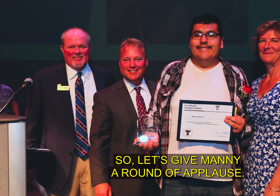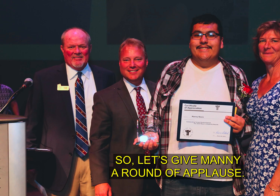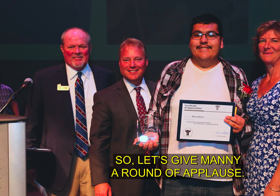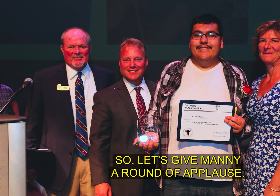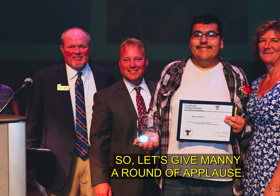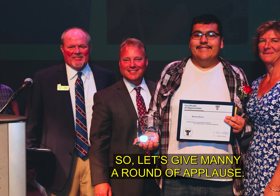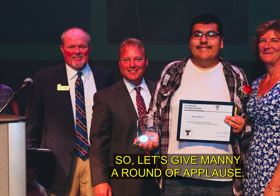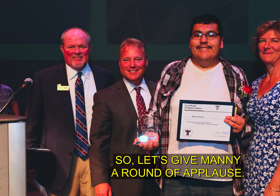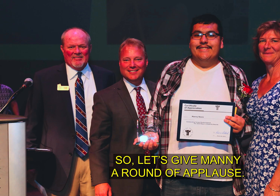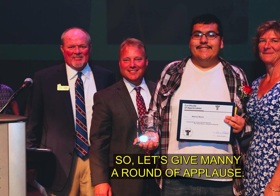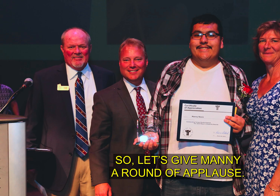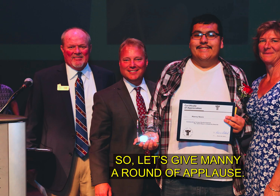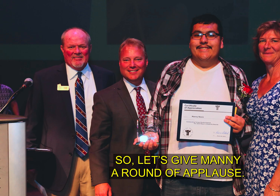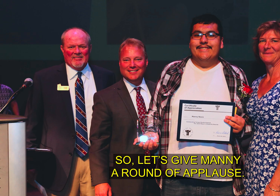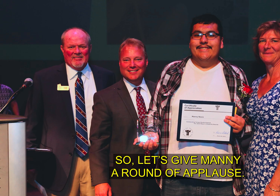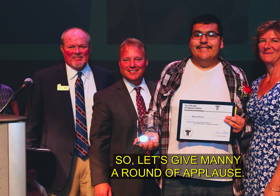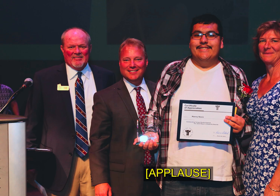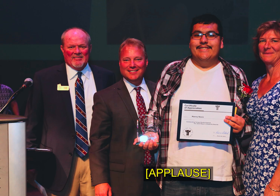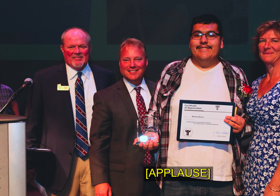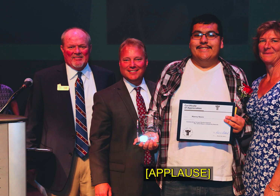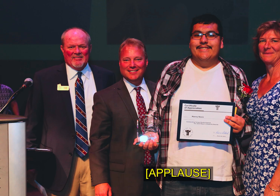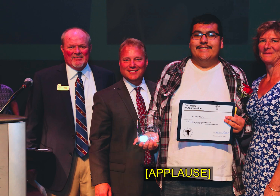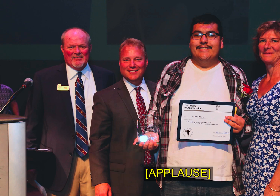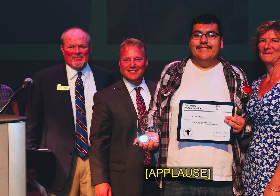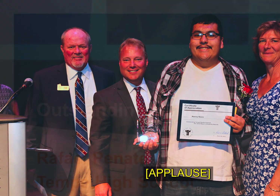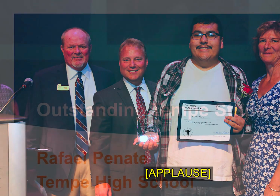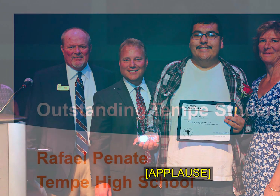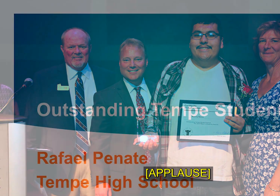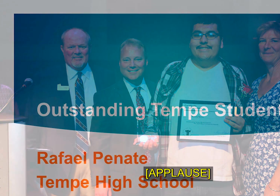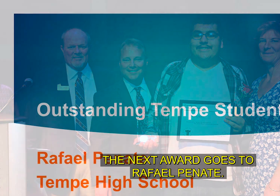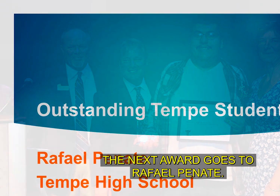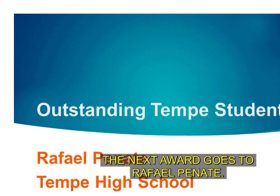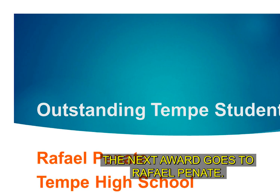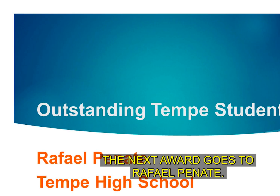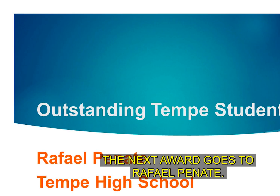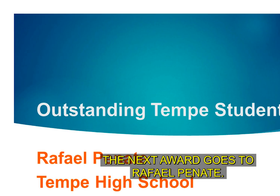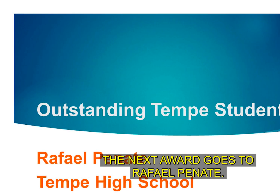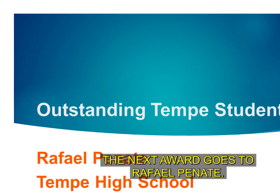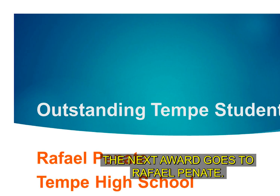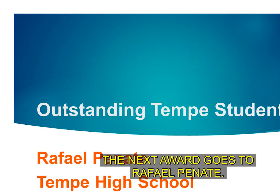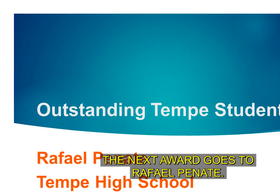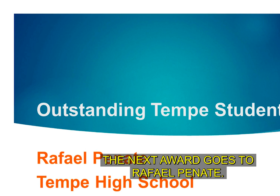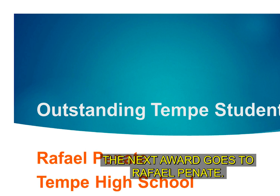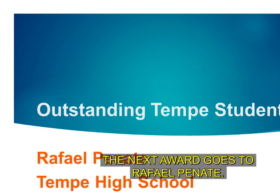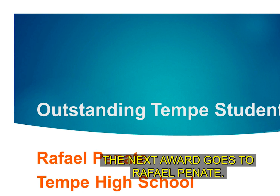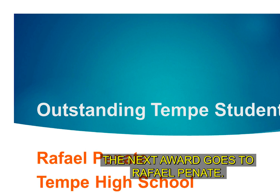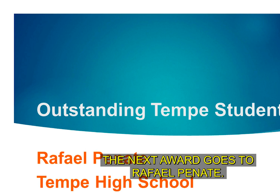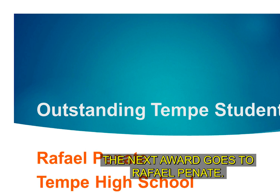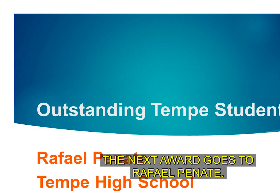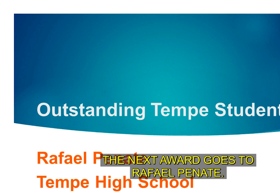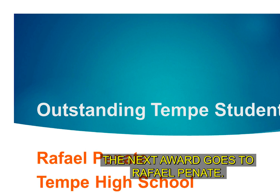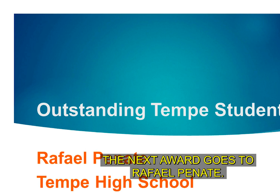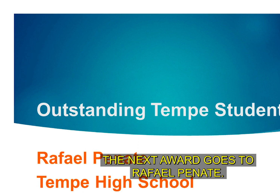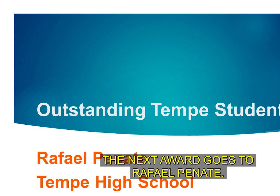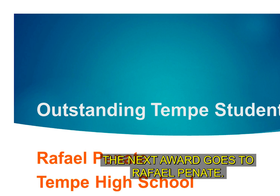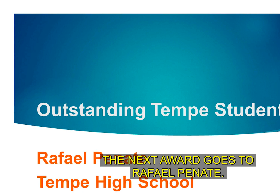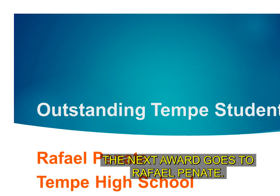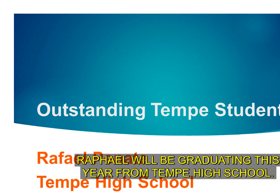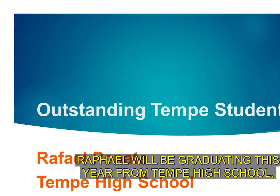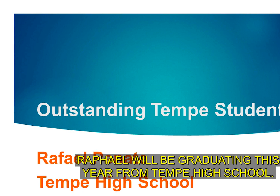so let's give manny a round of applause and it's his birthday today the next award goes to raphael penny